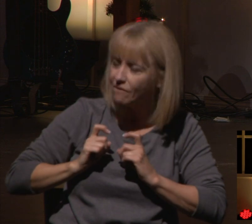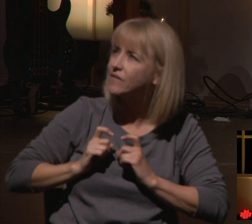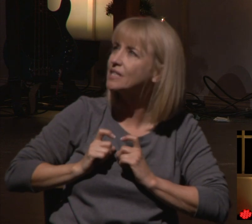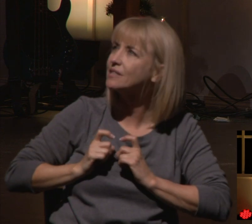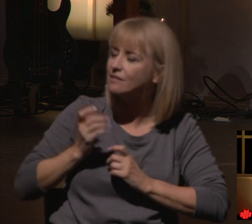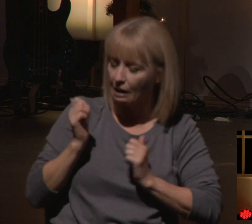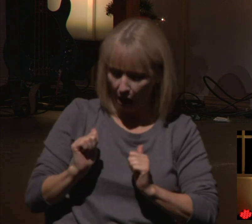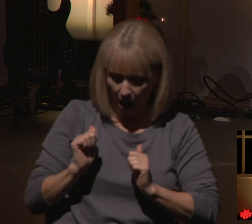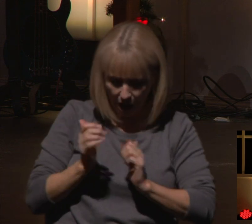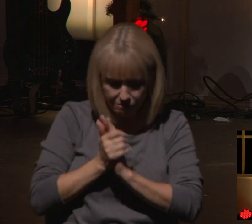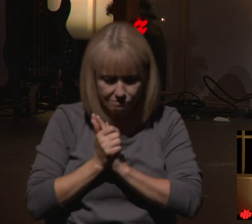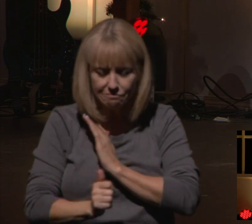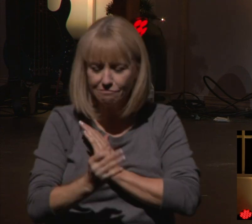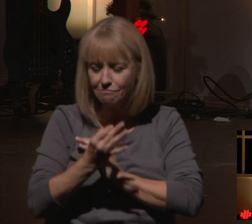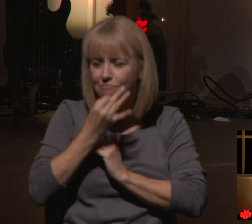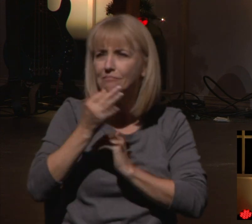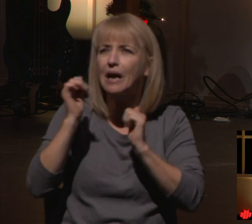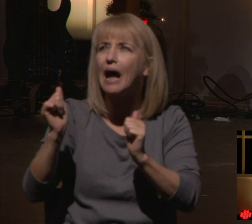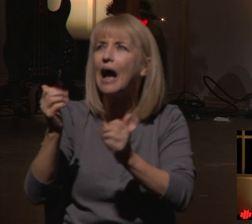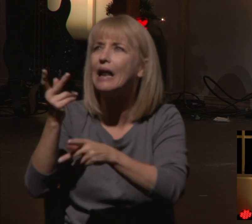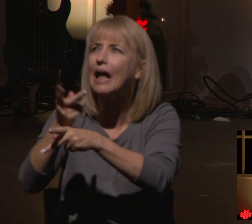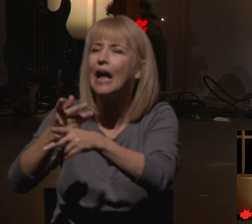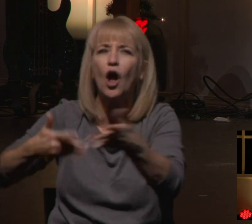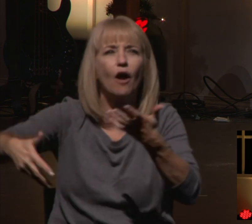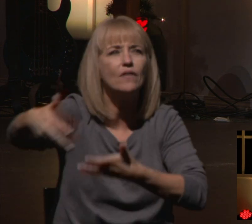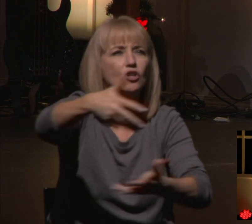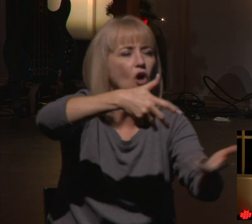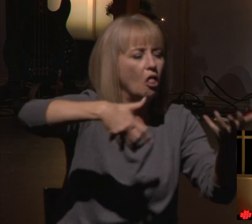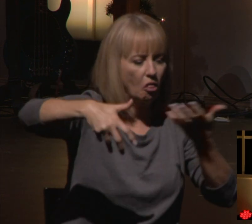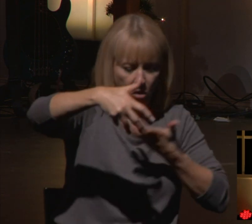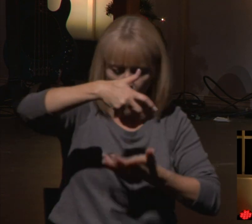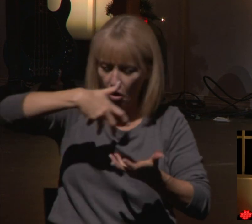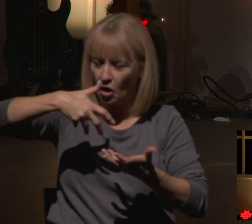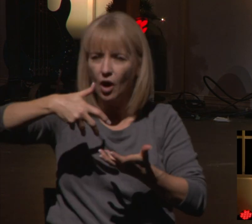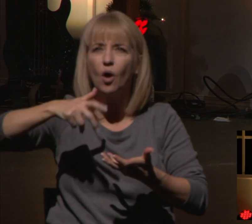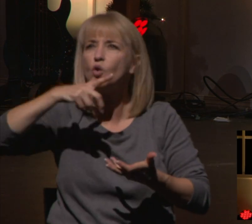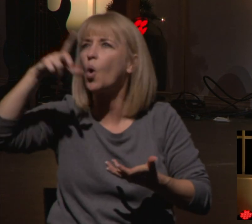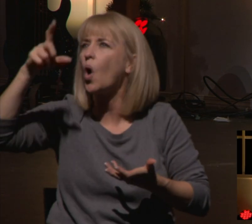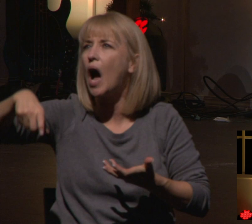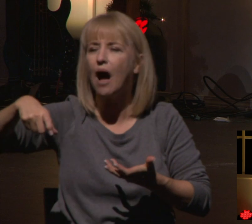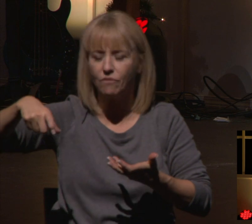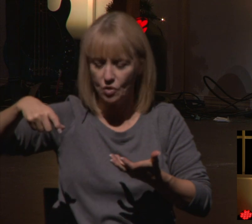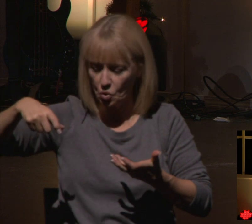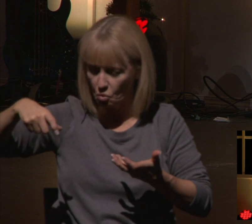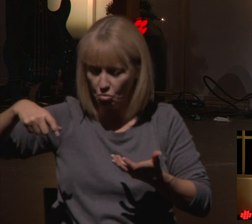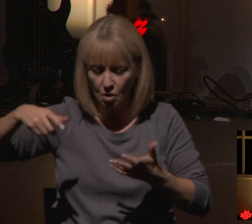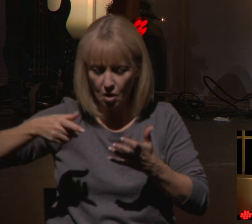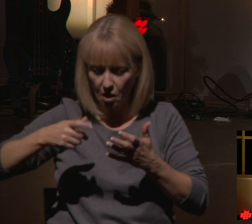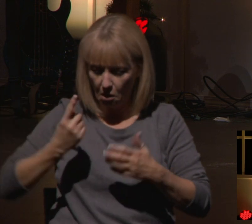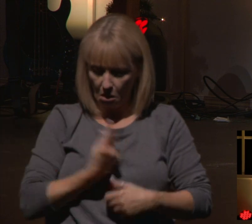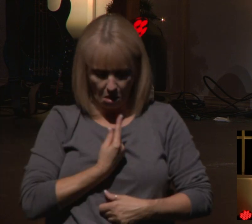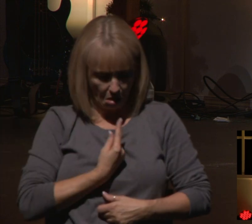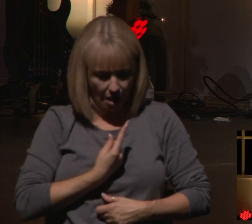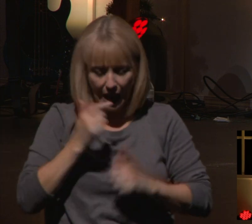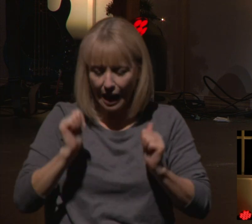in community and to put aside all exterior labels so that we can become one body of Christ.